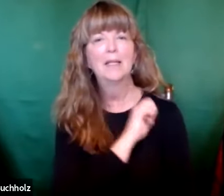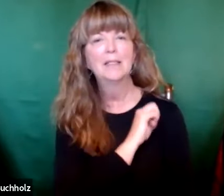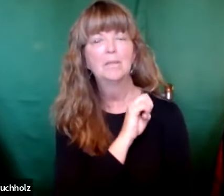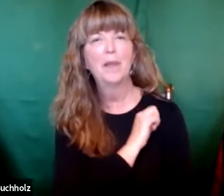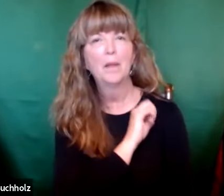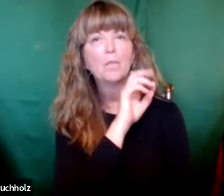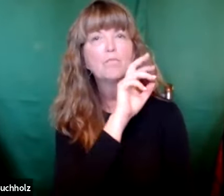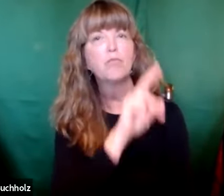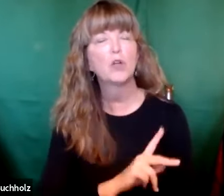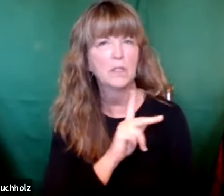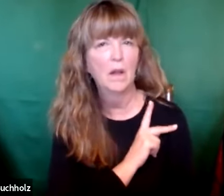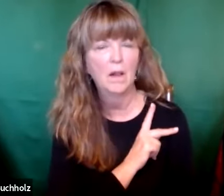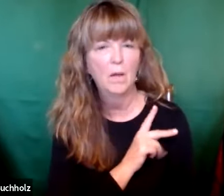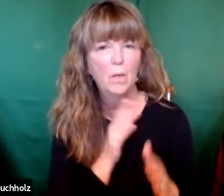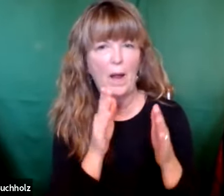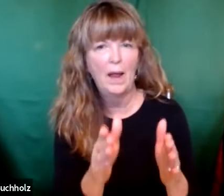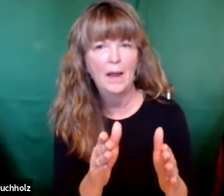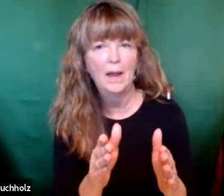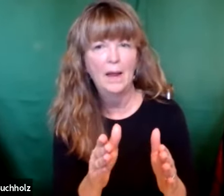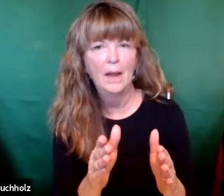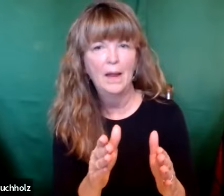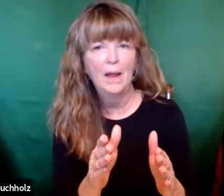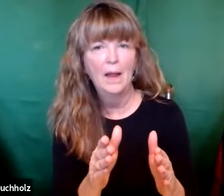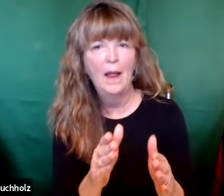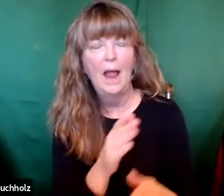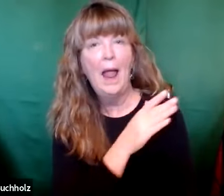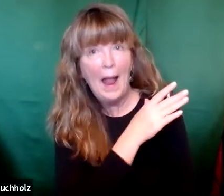and the birth of a baby really redeemed her personally.